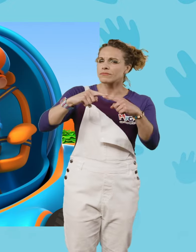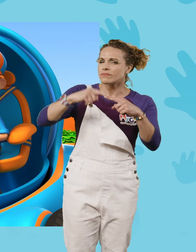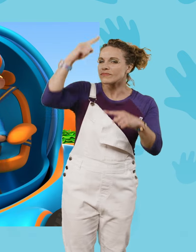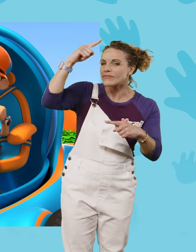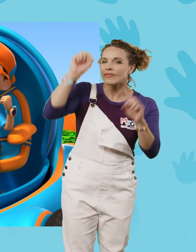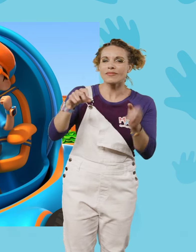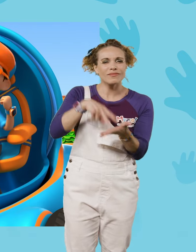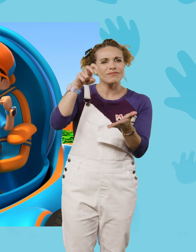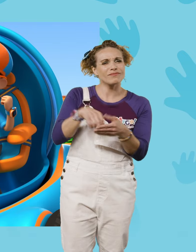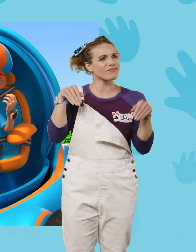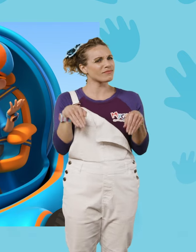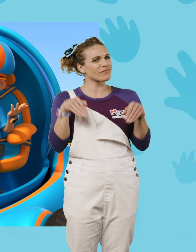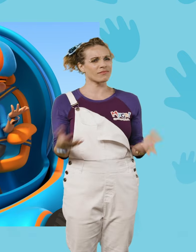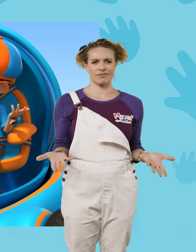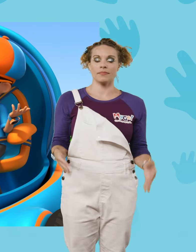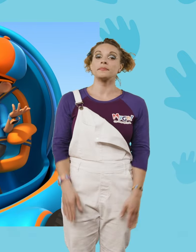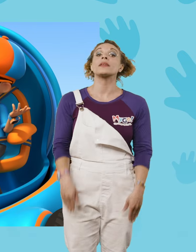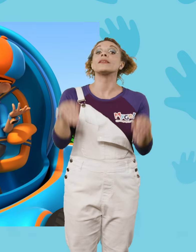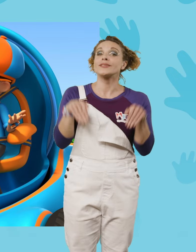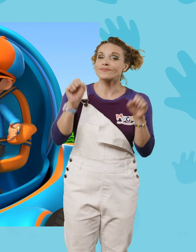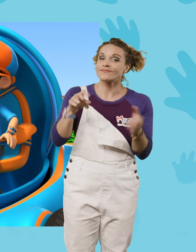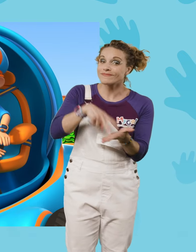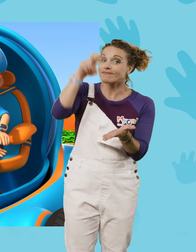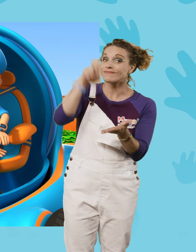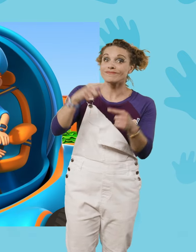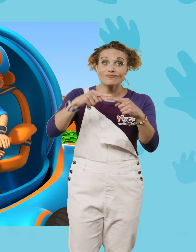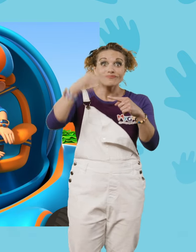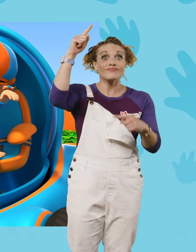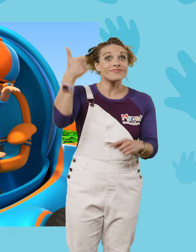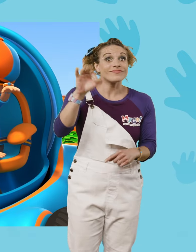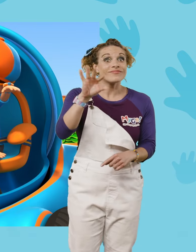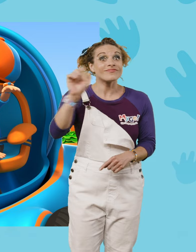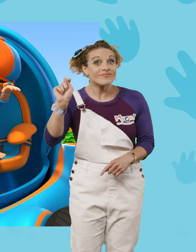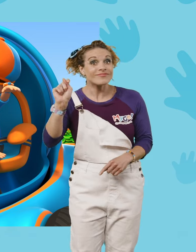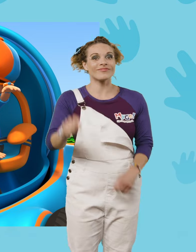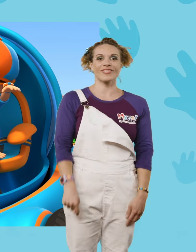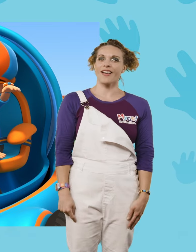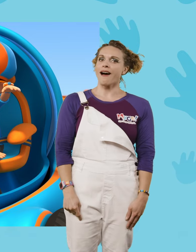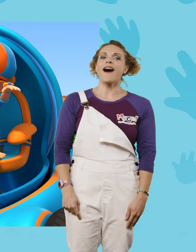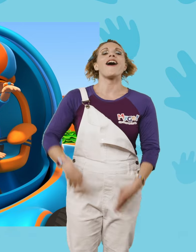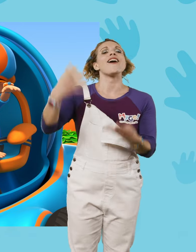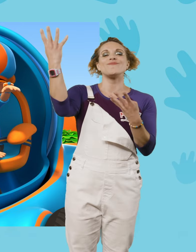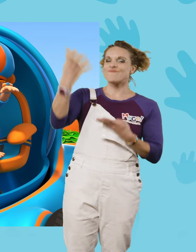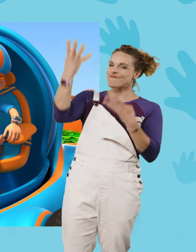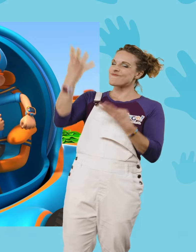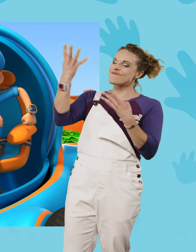How high can a kangaroo jump? Kangaroos can jump up to ten feet off the ground. Upload